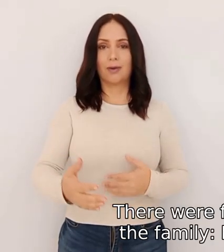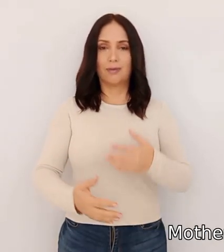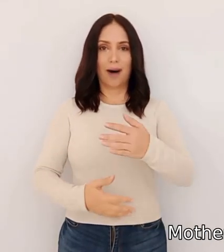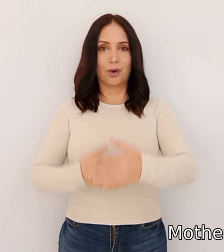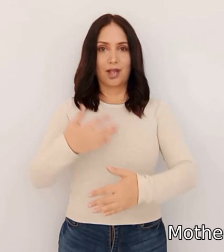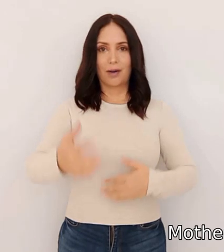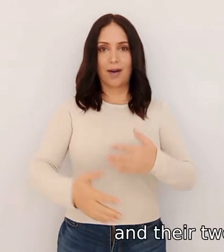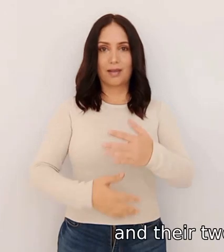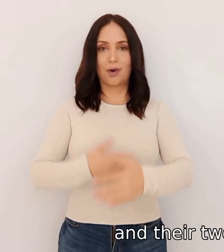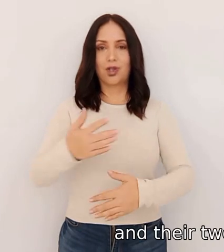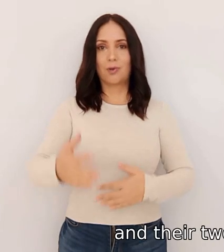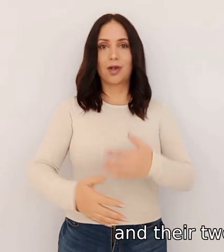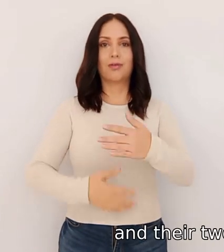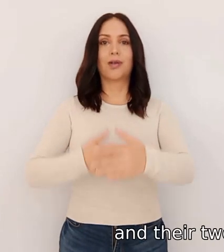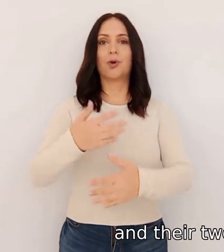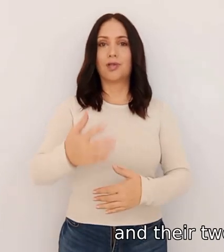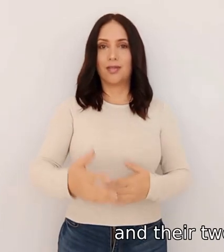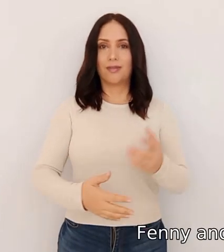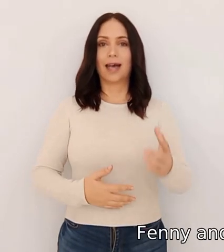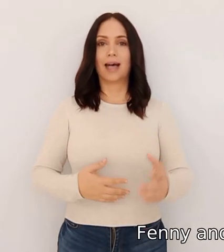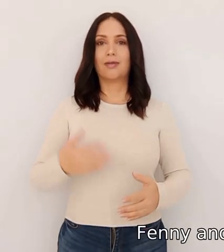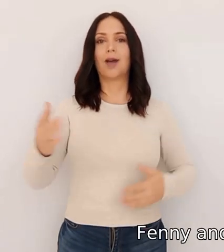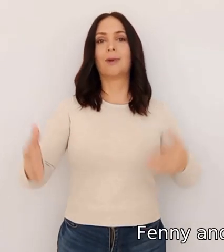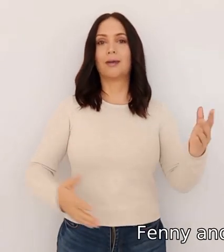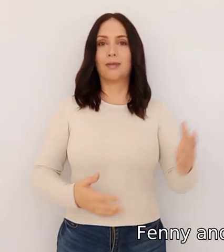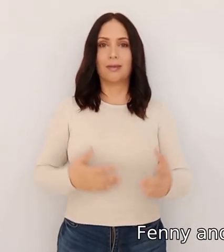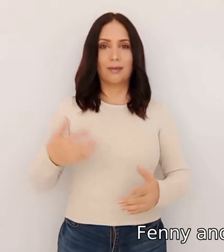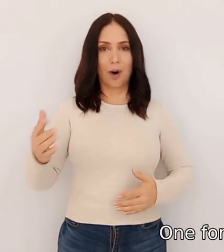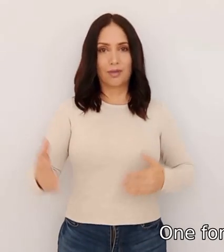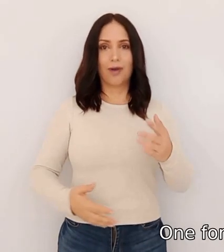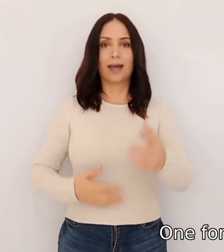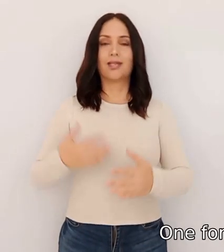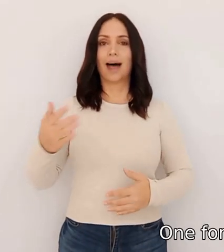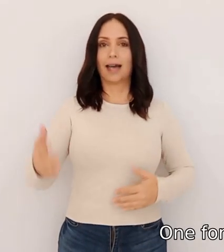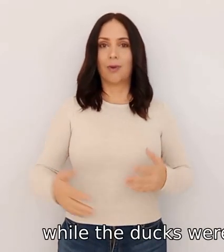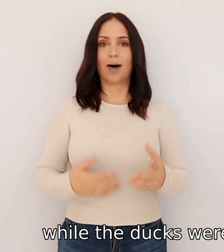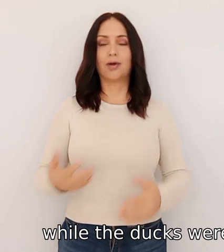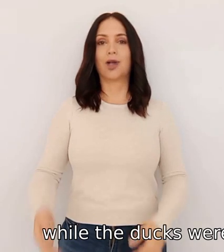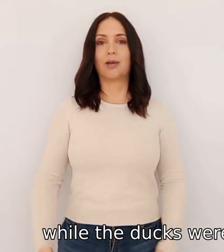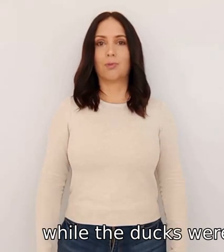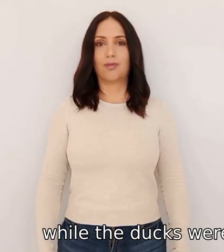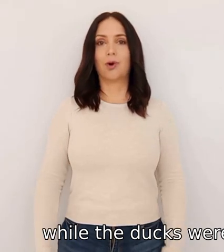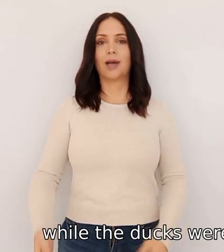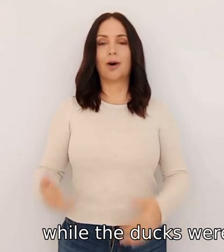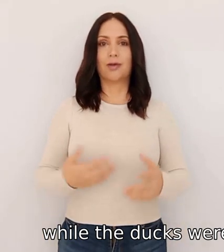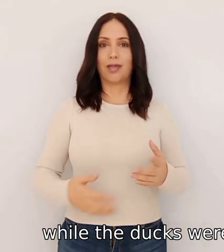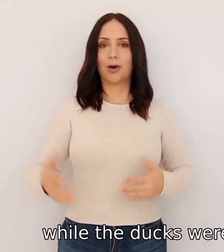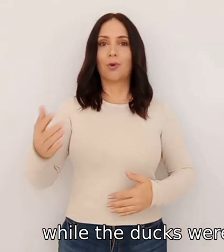mother duck and their two little fiddles fenny and fleming one fanny day while the ducks were floating on the field